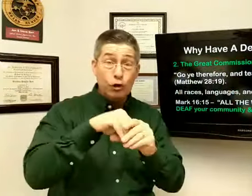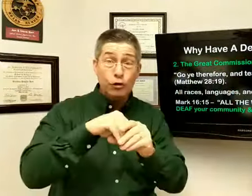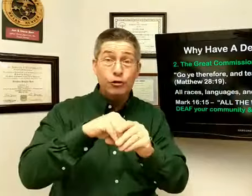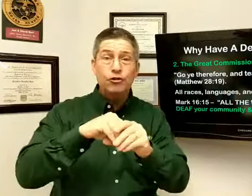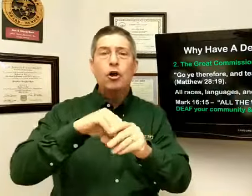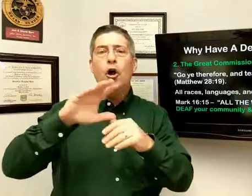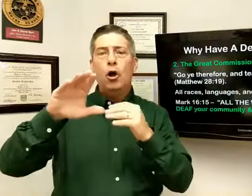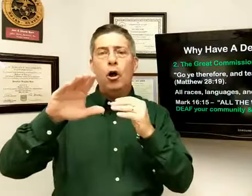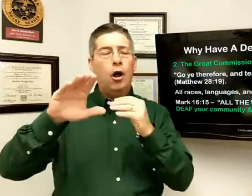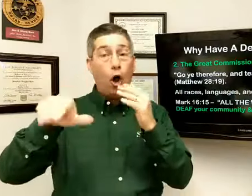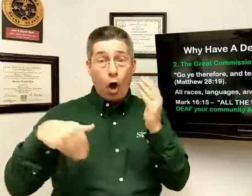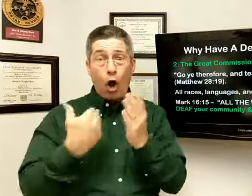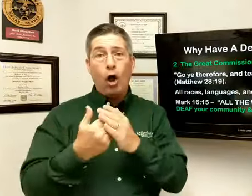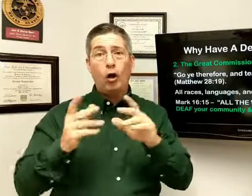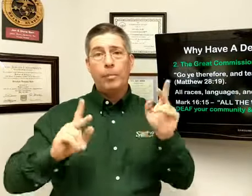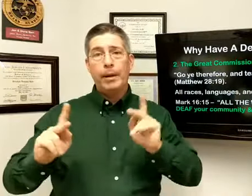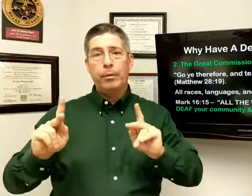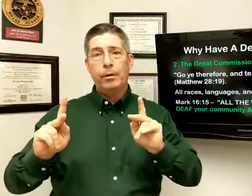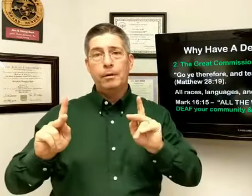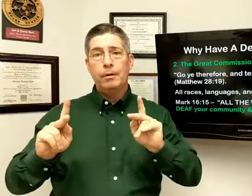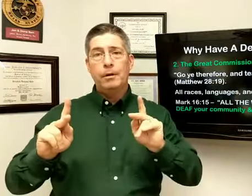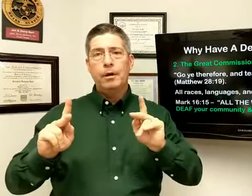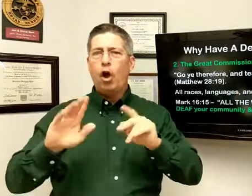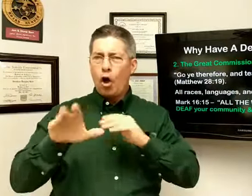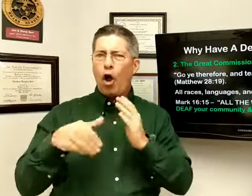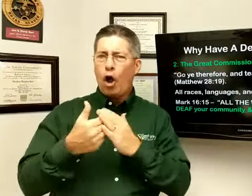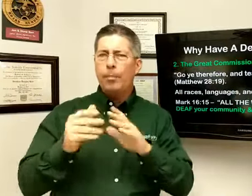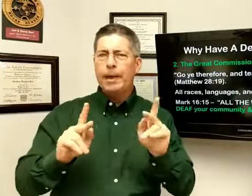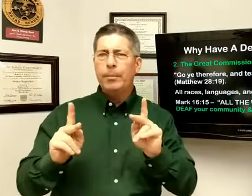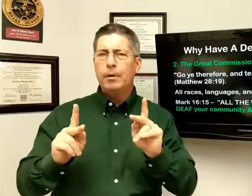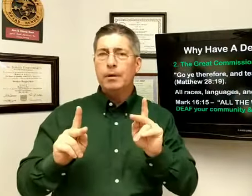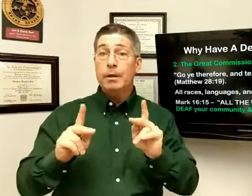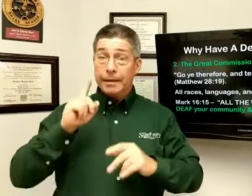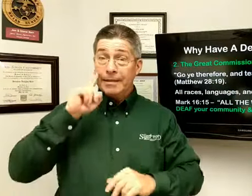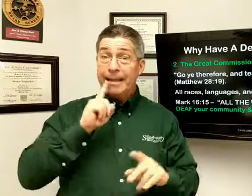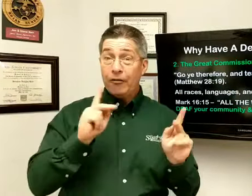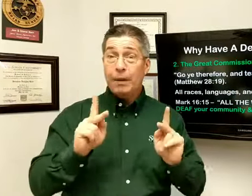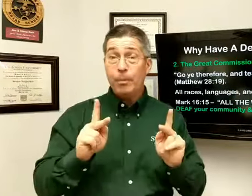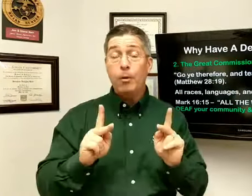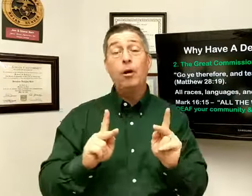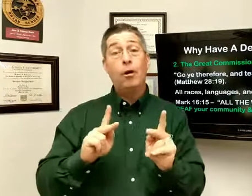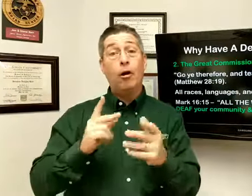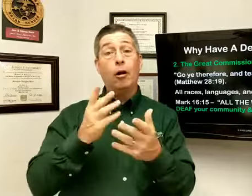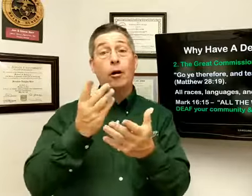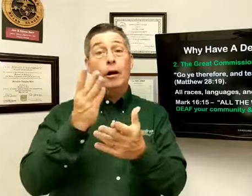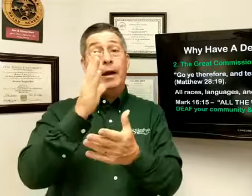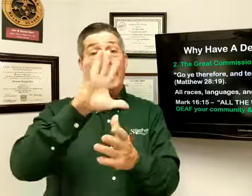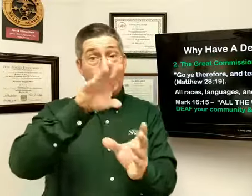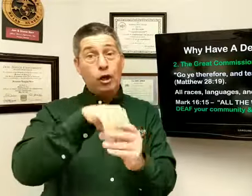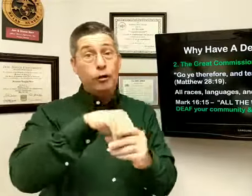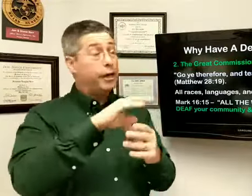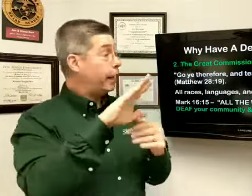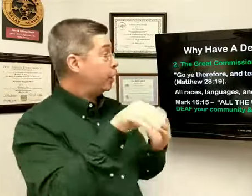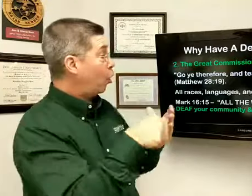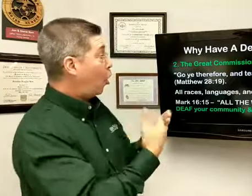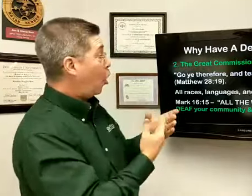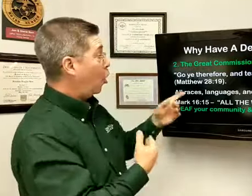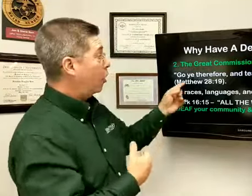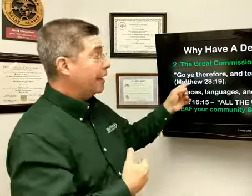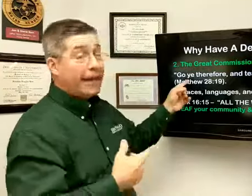all people. All people. Deaf people are included in all. It